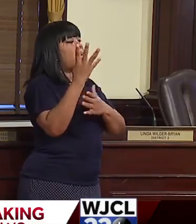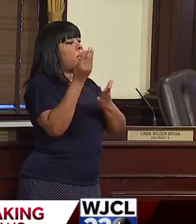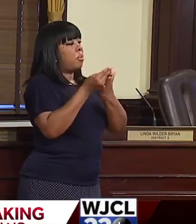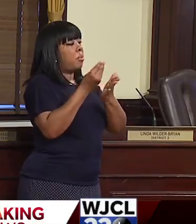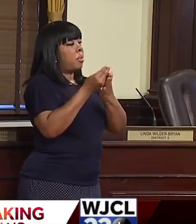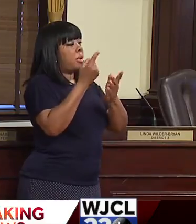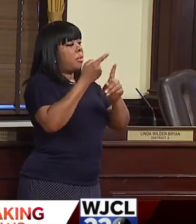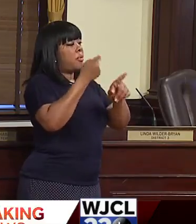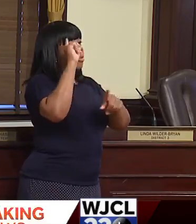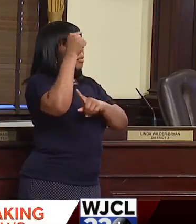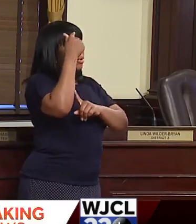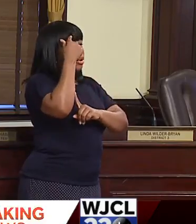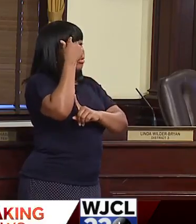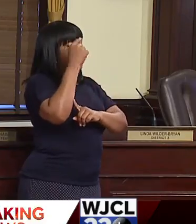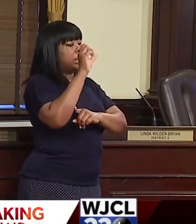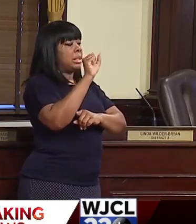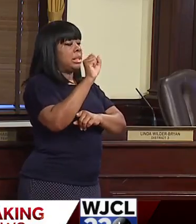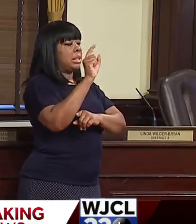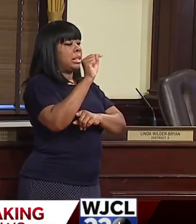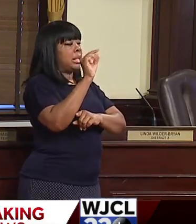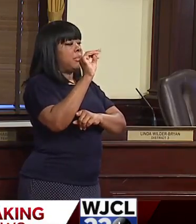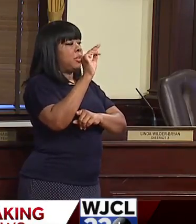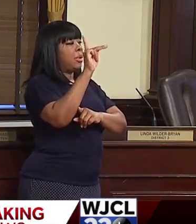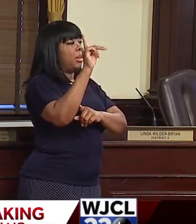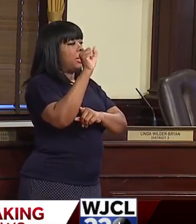The GOP bill released